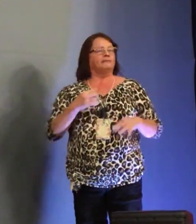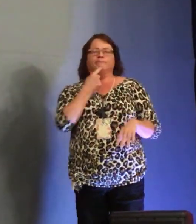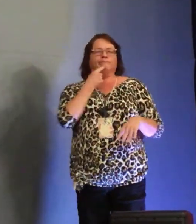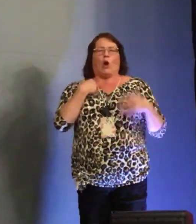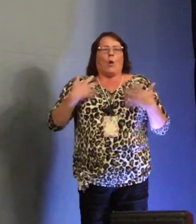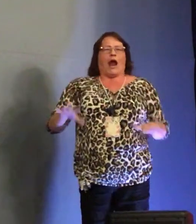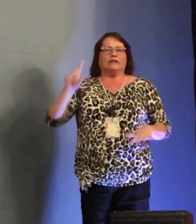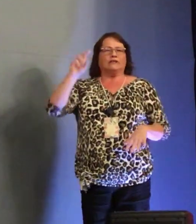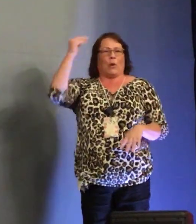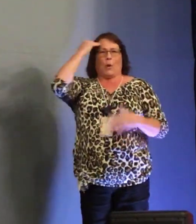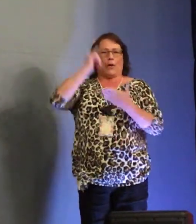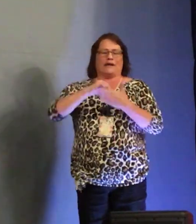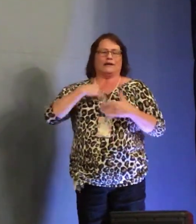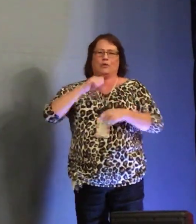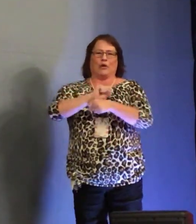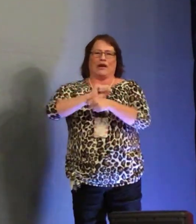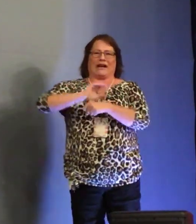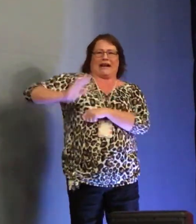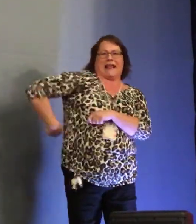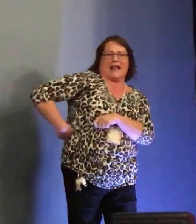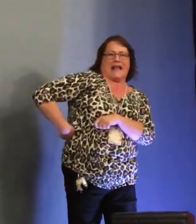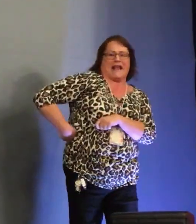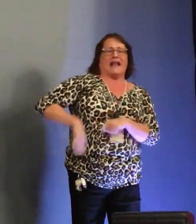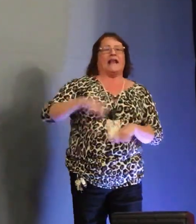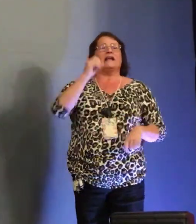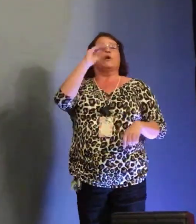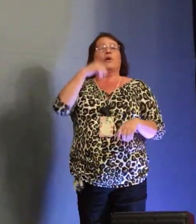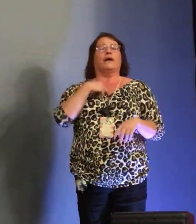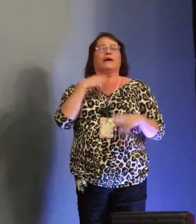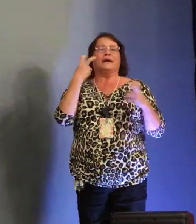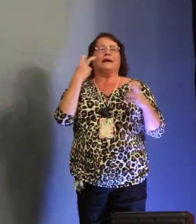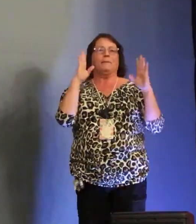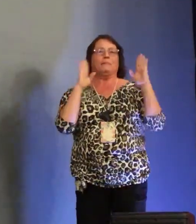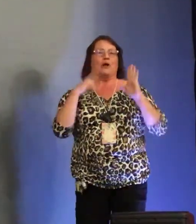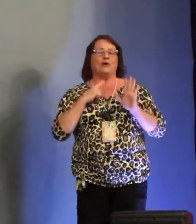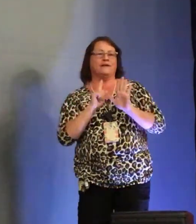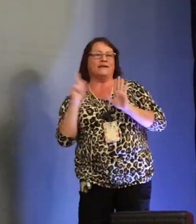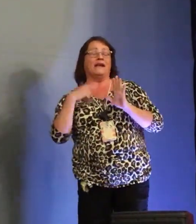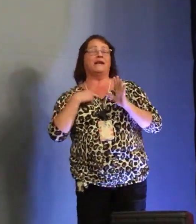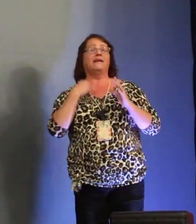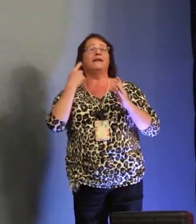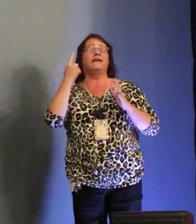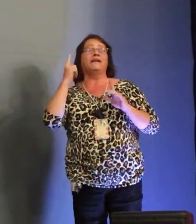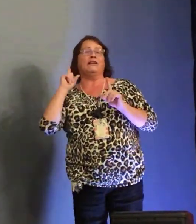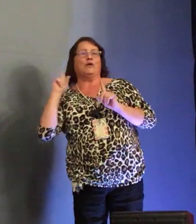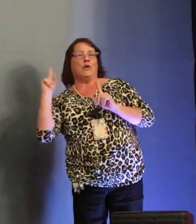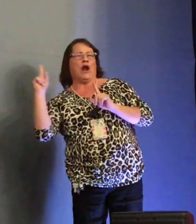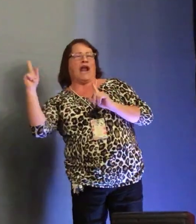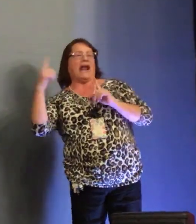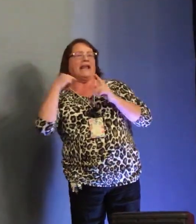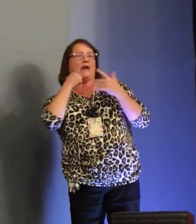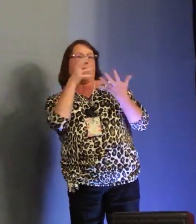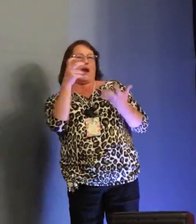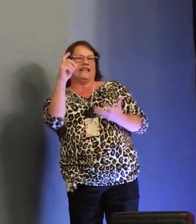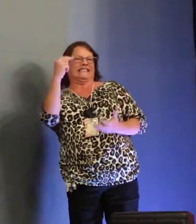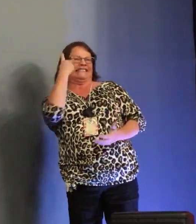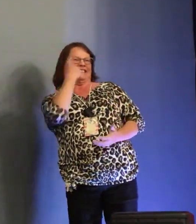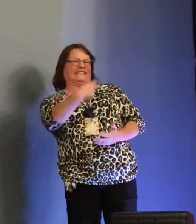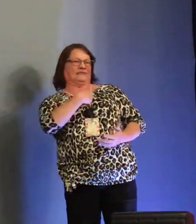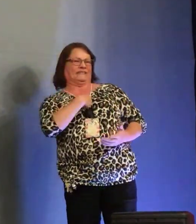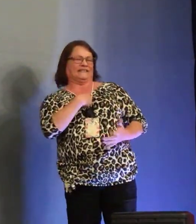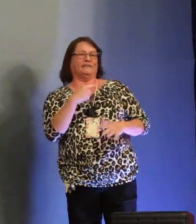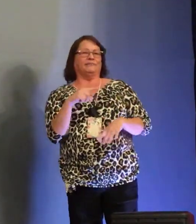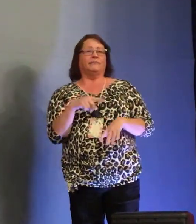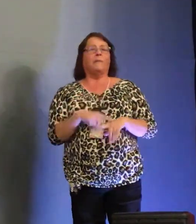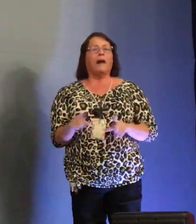it was my time off at one time i realized i didn't want don to know that i was working late so i was kind of playing a little peekaboo i'd go around the